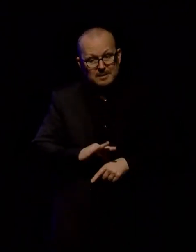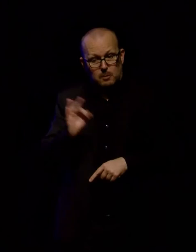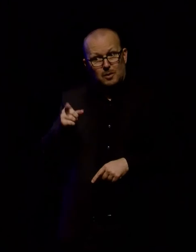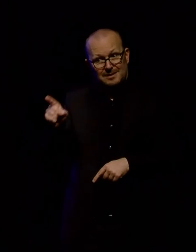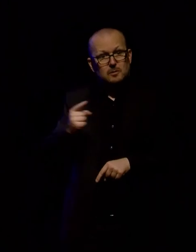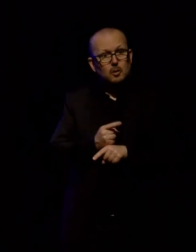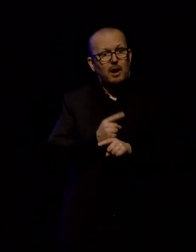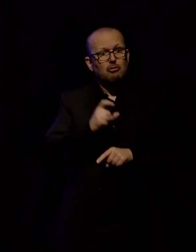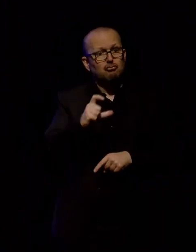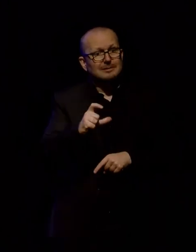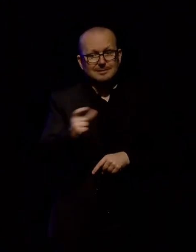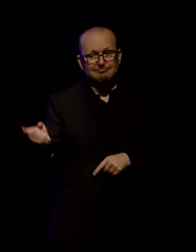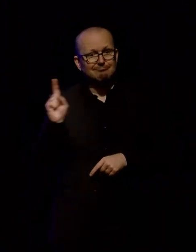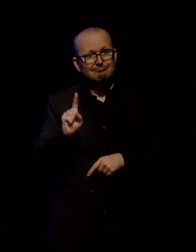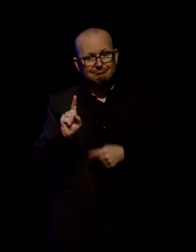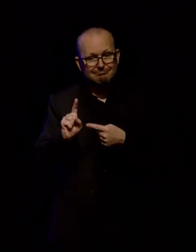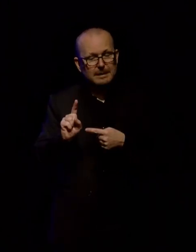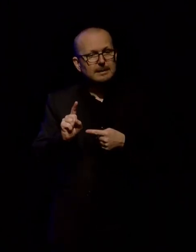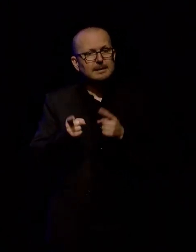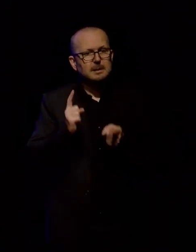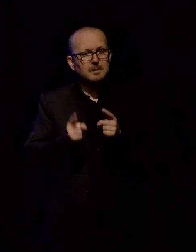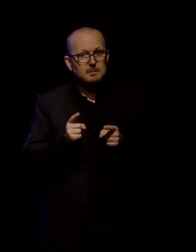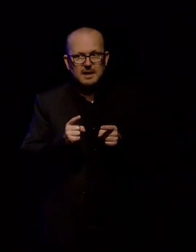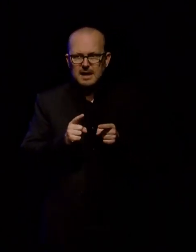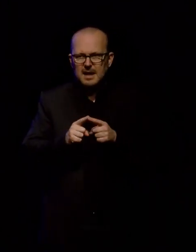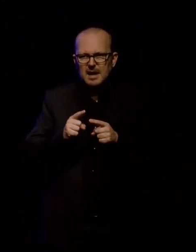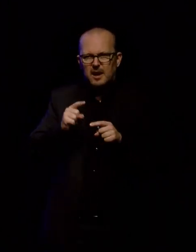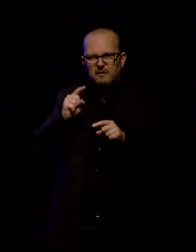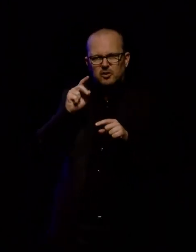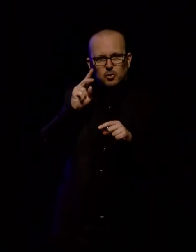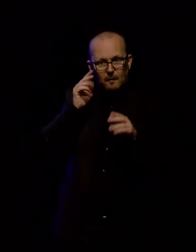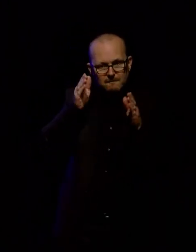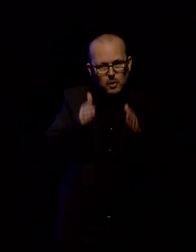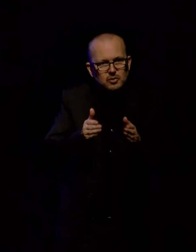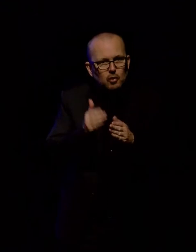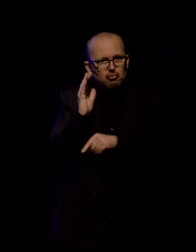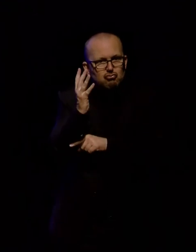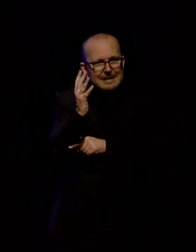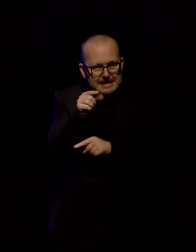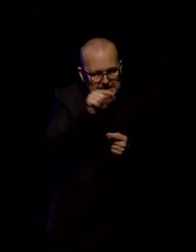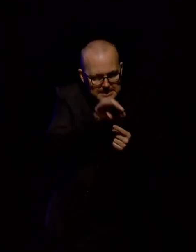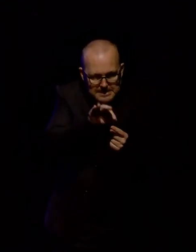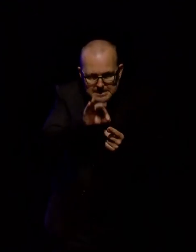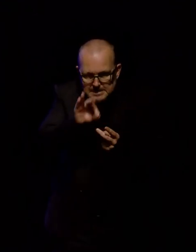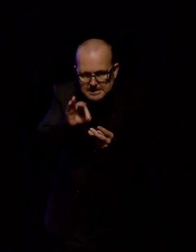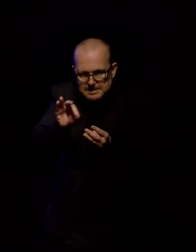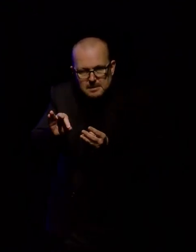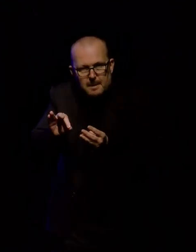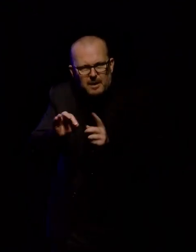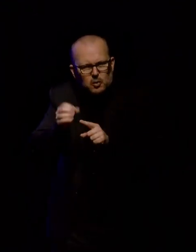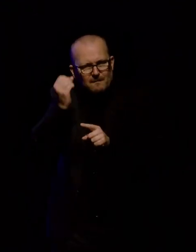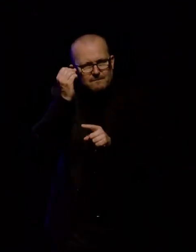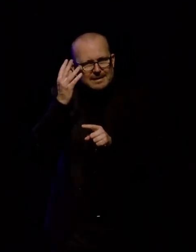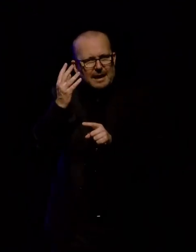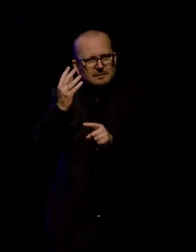morning, what do we miss when we treat collections as data? So it can be really helpful, but, you know, in whose interests, like, does it actually